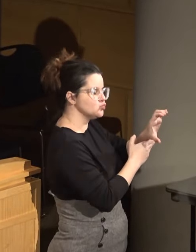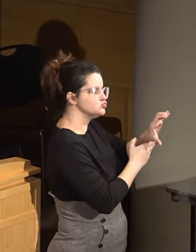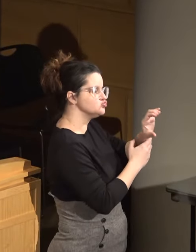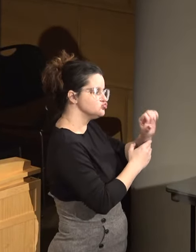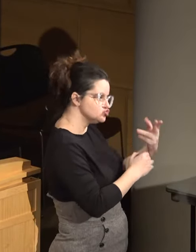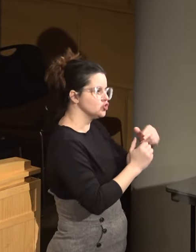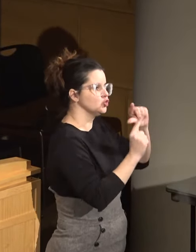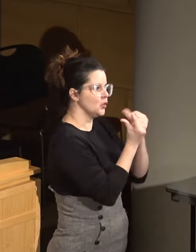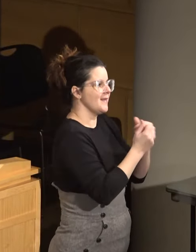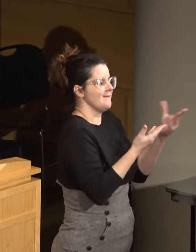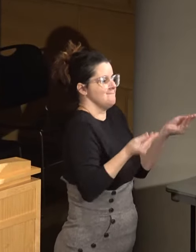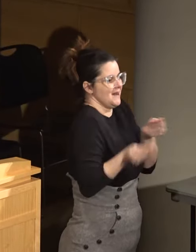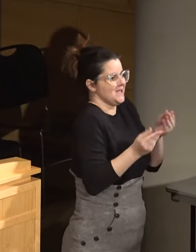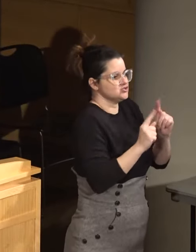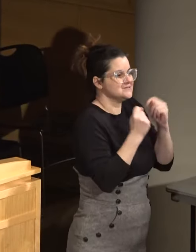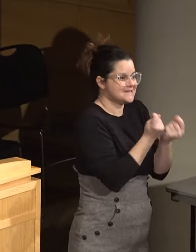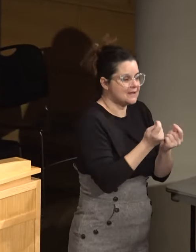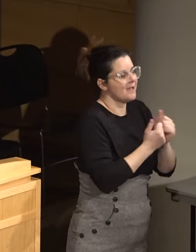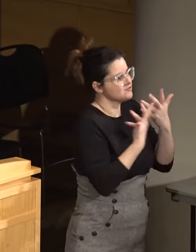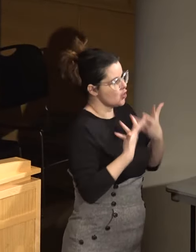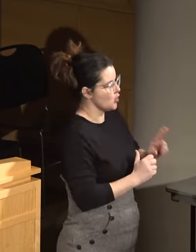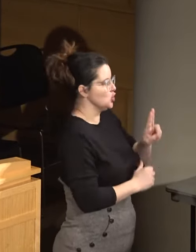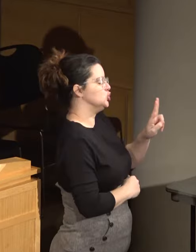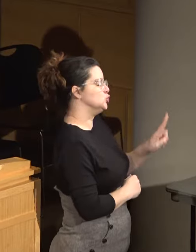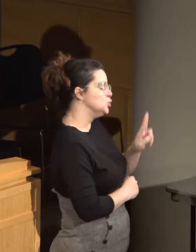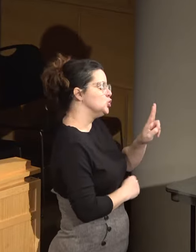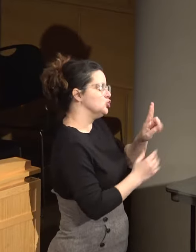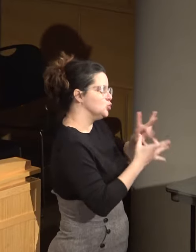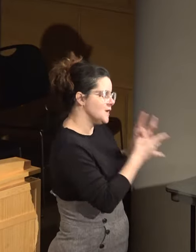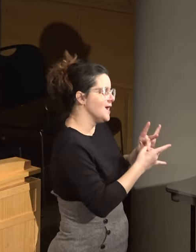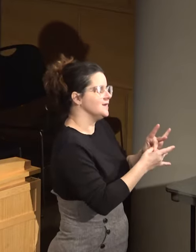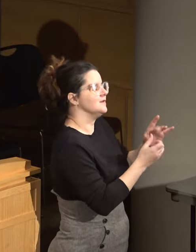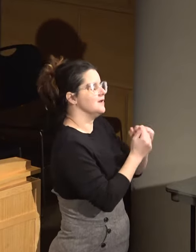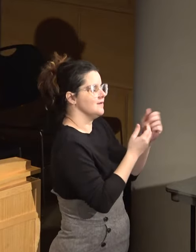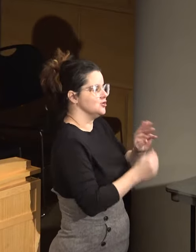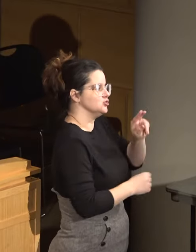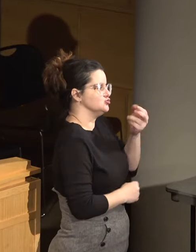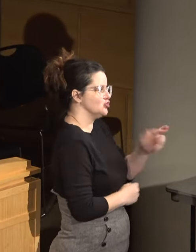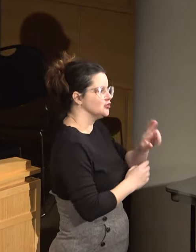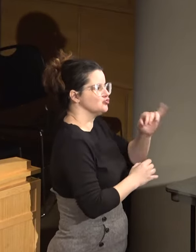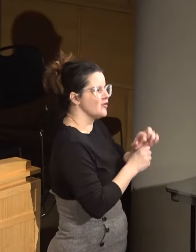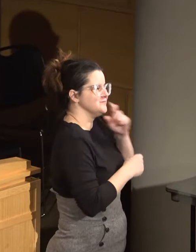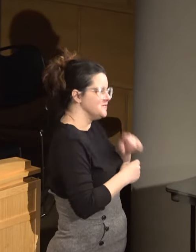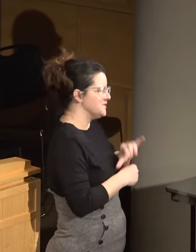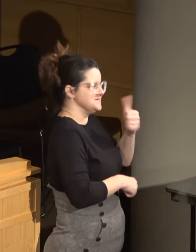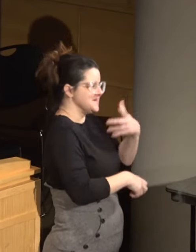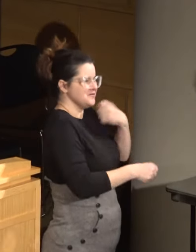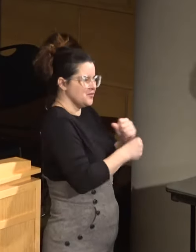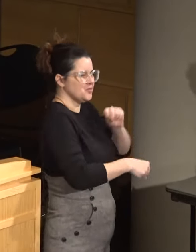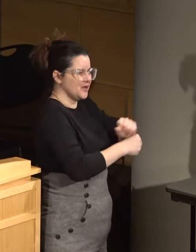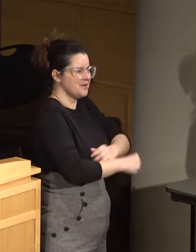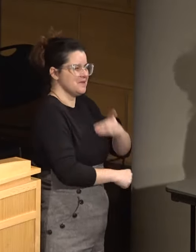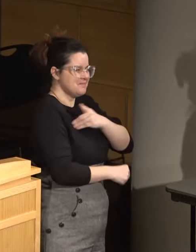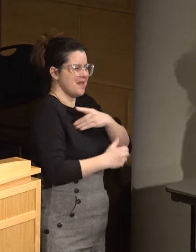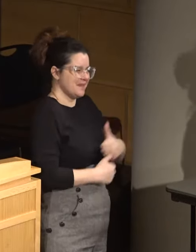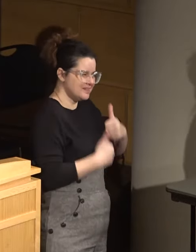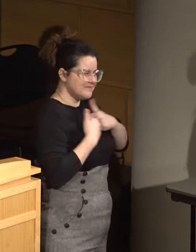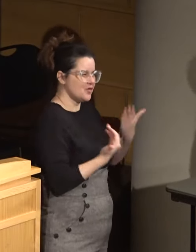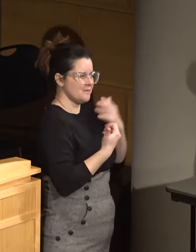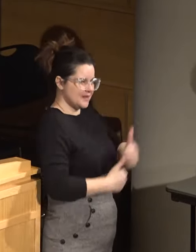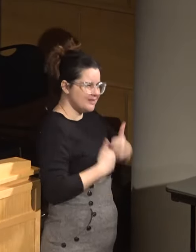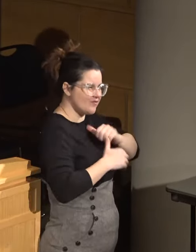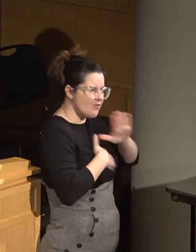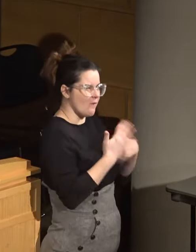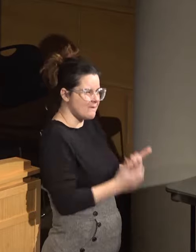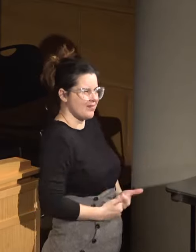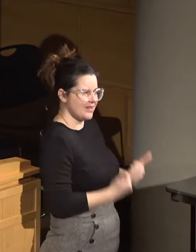mediation team have been working with police this whole time. Talking about Dr. Rod's been here decades, working in Minneapolis. I live here, I've been living here